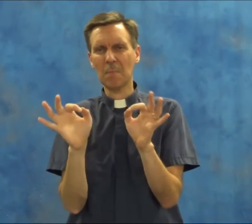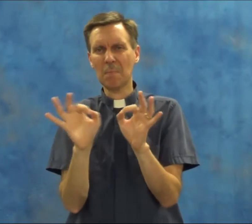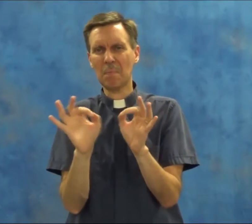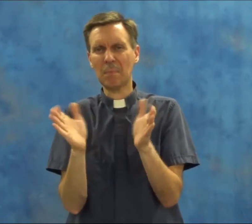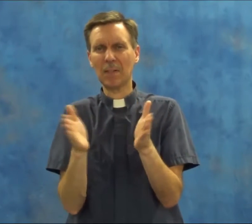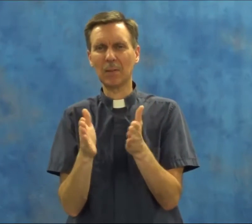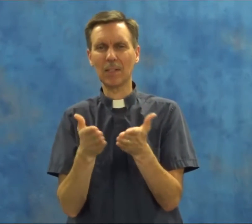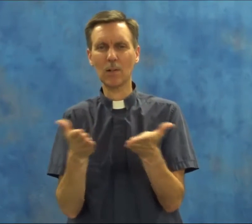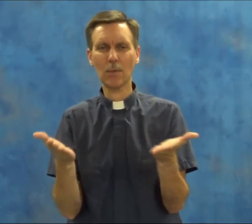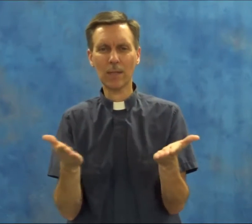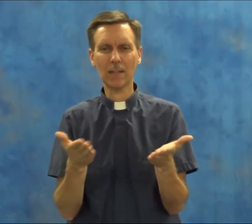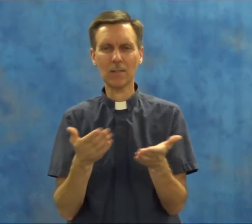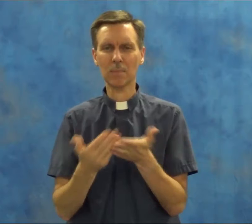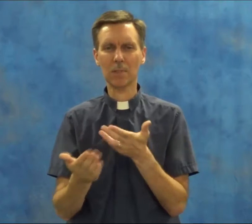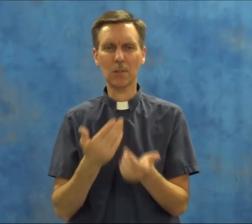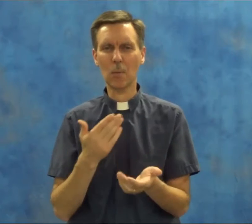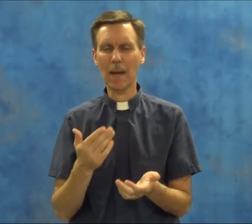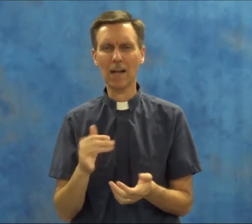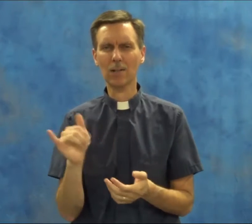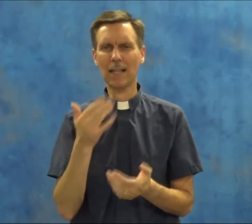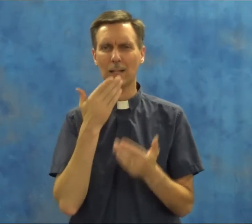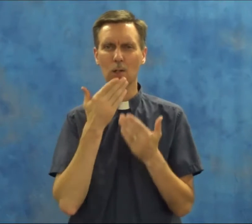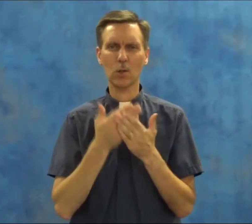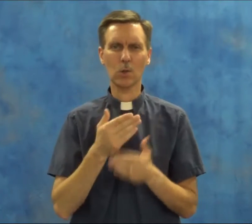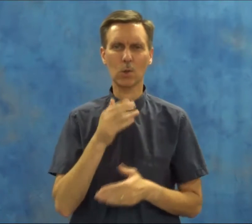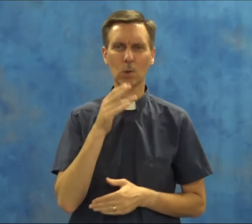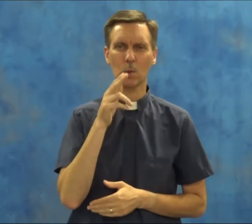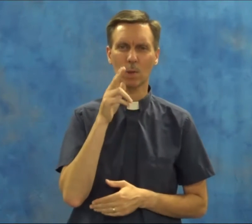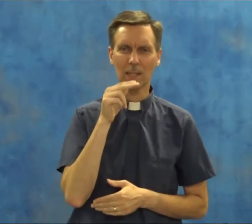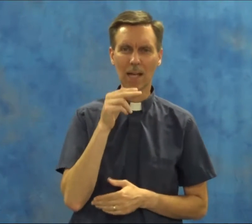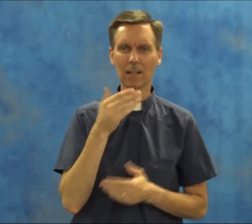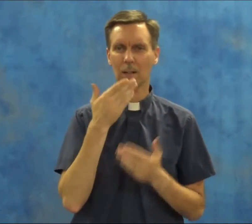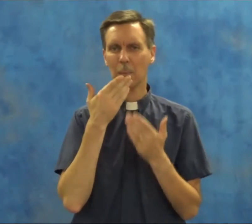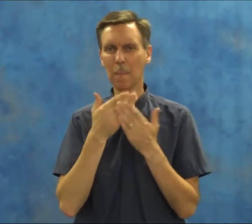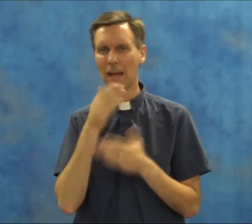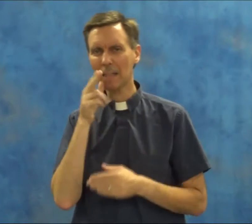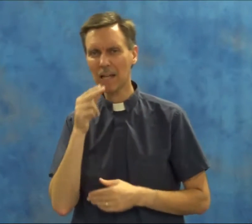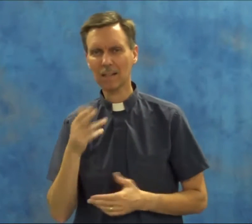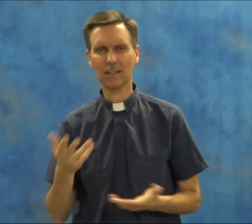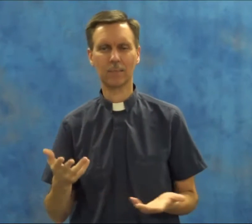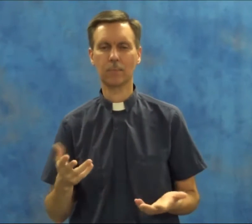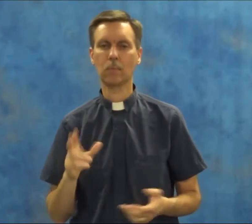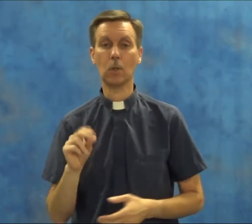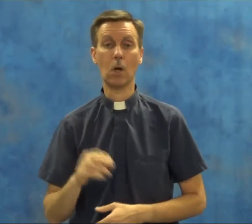little things that don't matter, like good luck, bad luck. No,